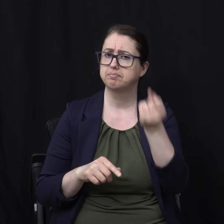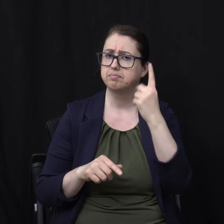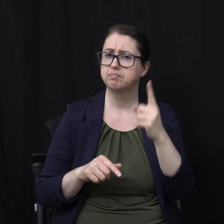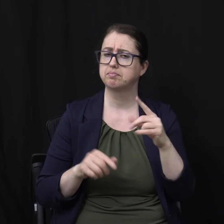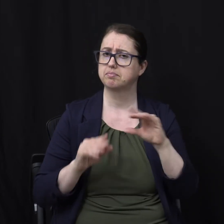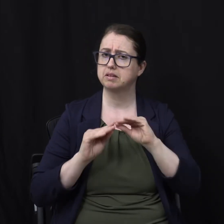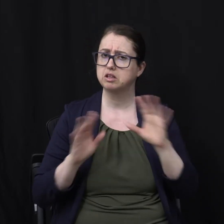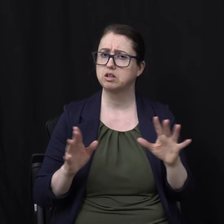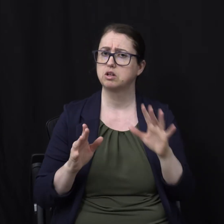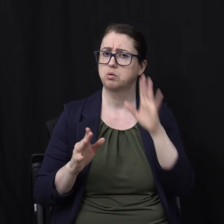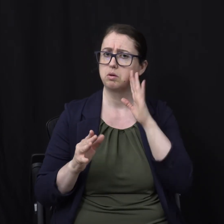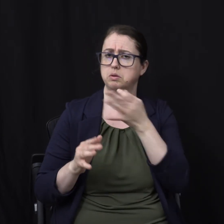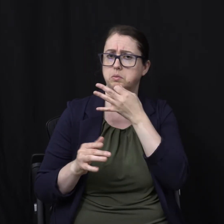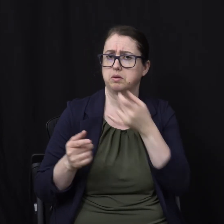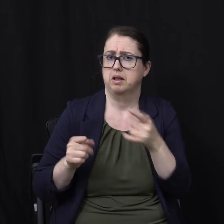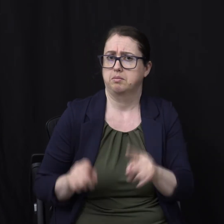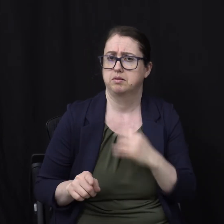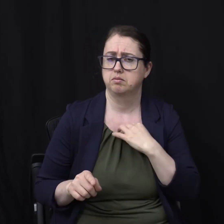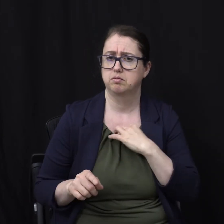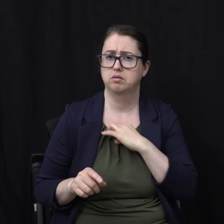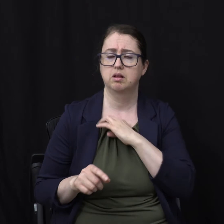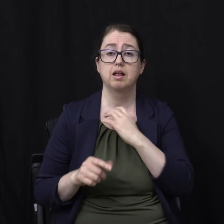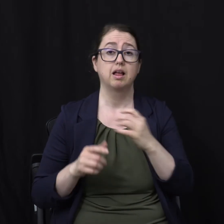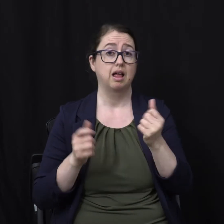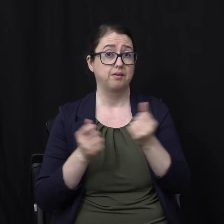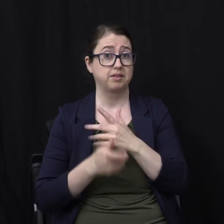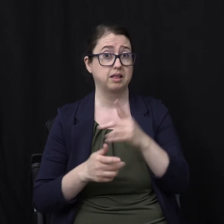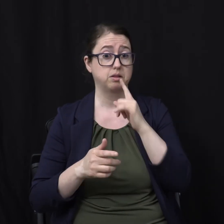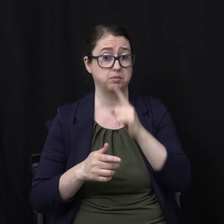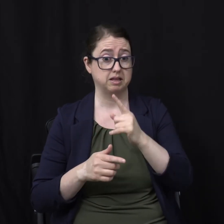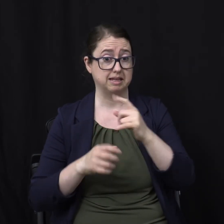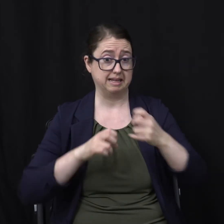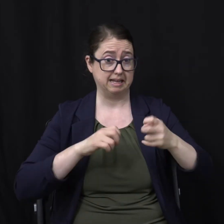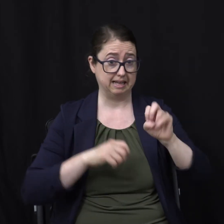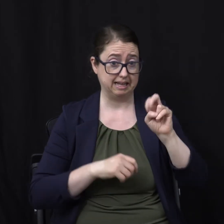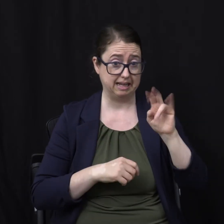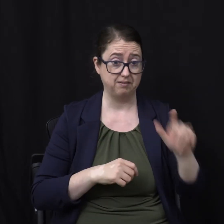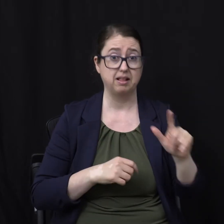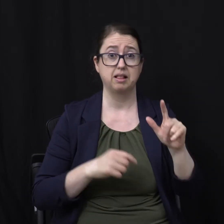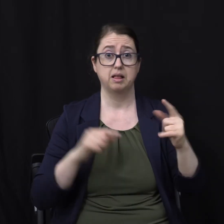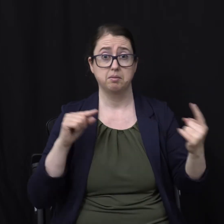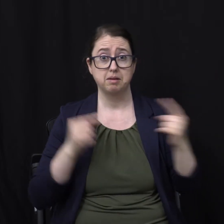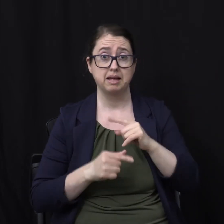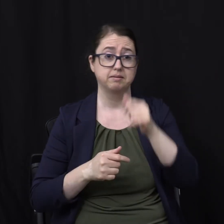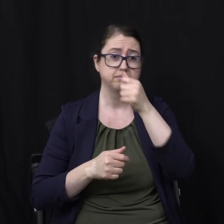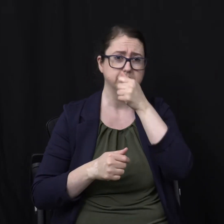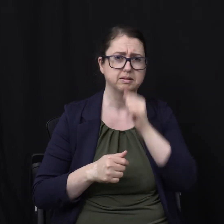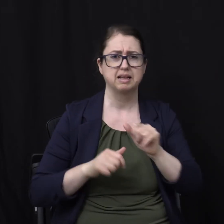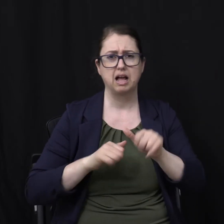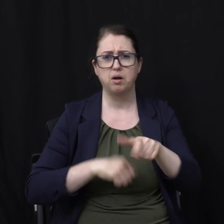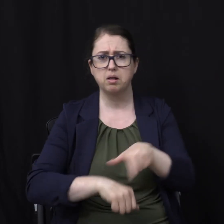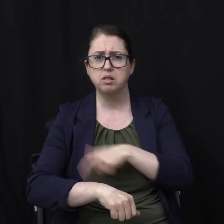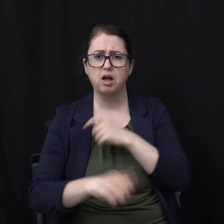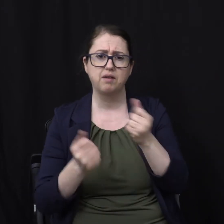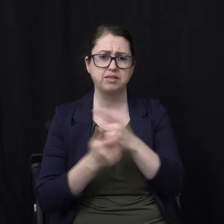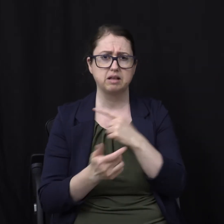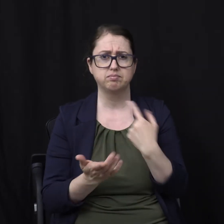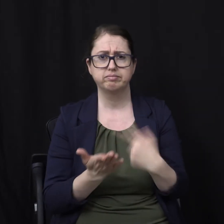Of what's about to happen here And everything about The problem of evil And evil and pain and suffering And how long oh Lord All those things we discussed